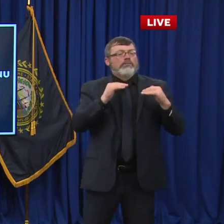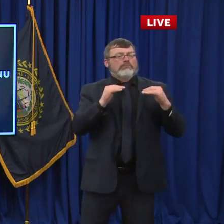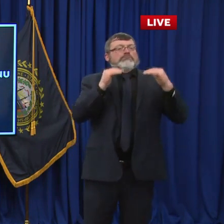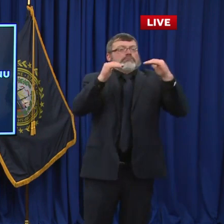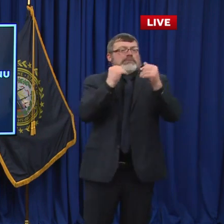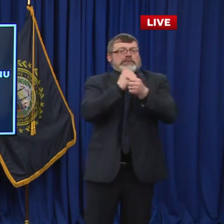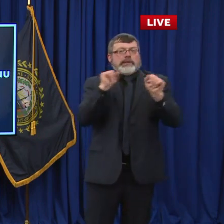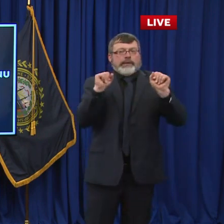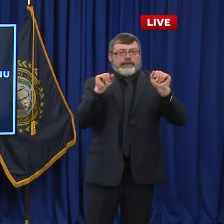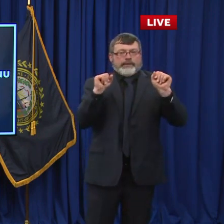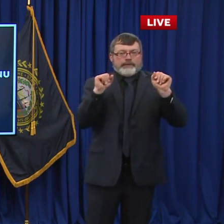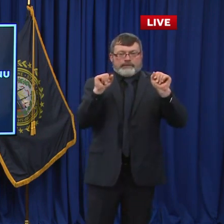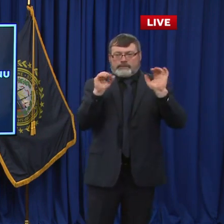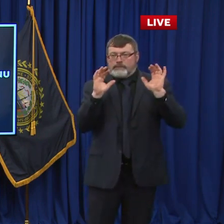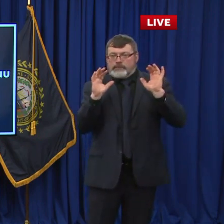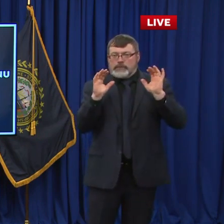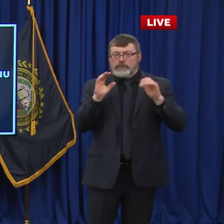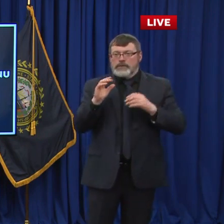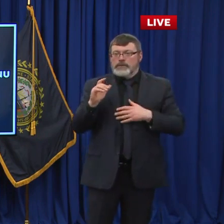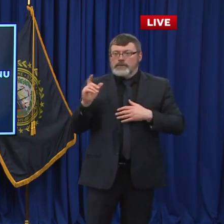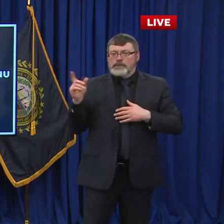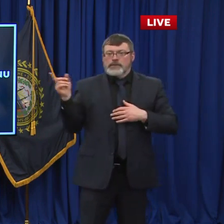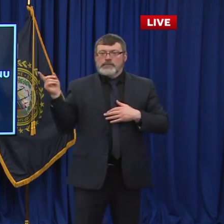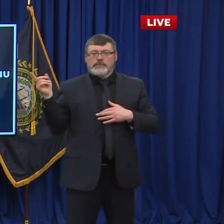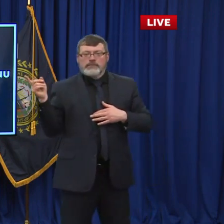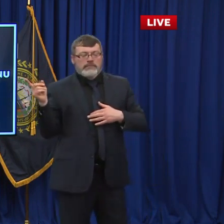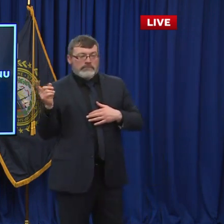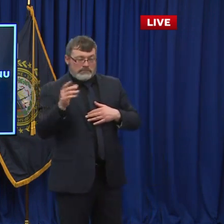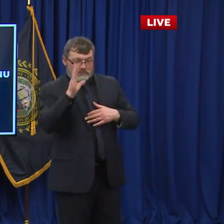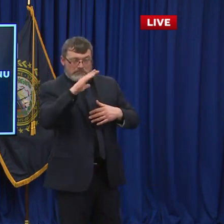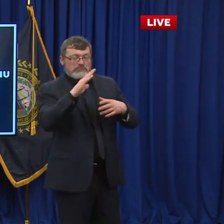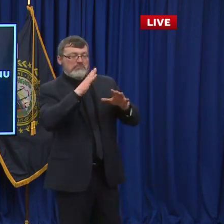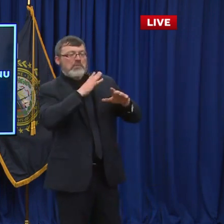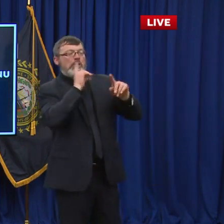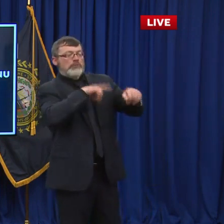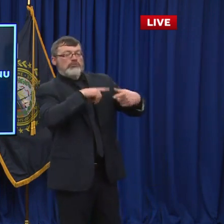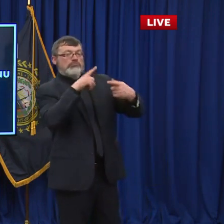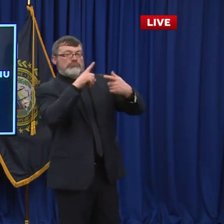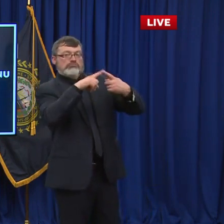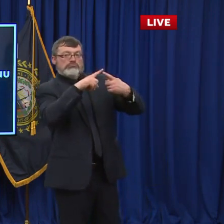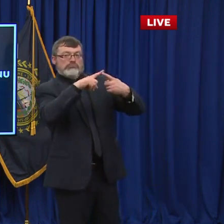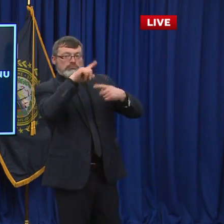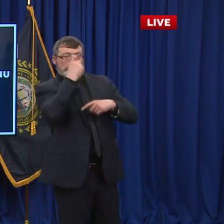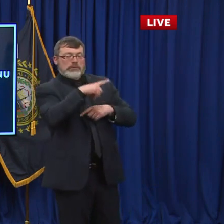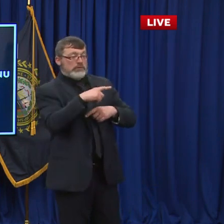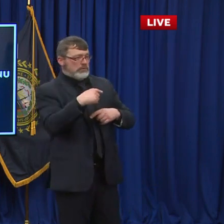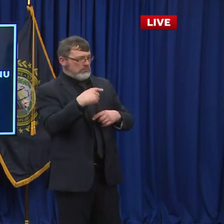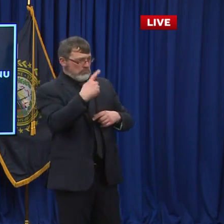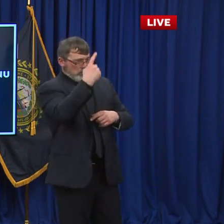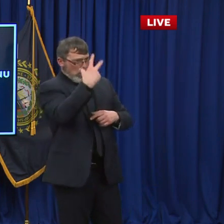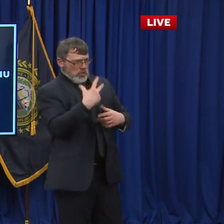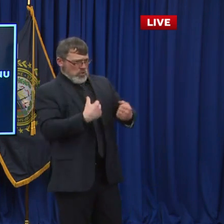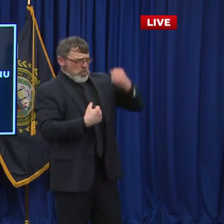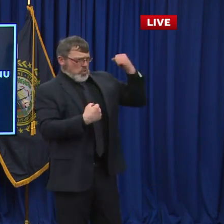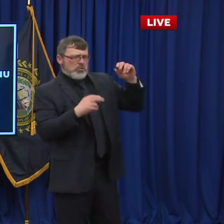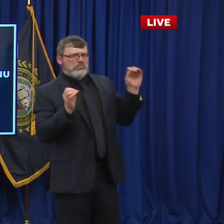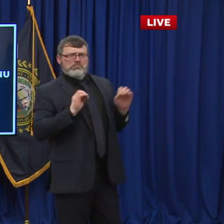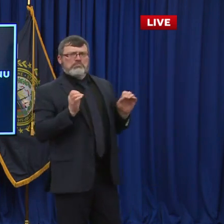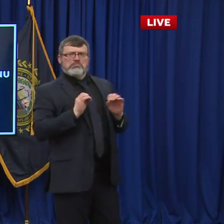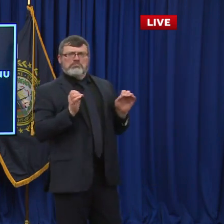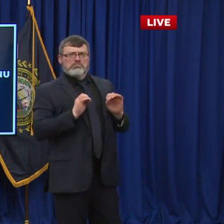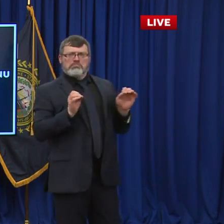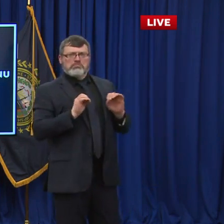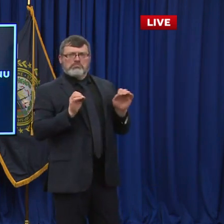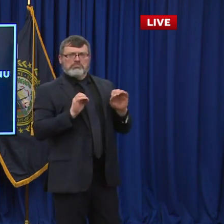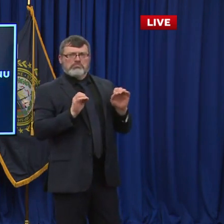nothing being withheld. So that is, whoever's saying that or whatever you're reading, that is 100 percent not true. The Beckett Hospital Survey,